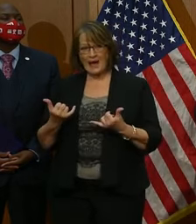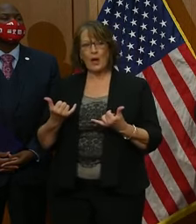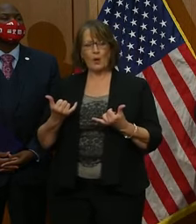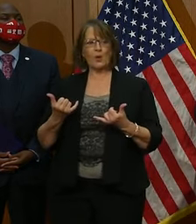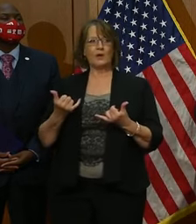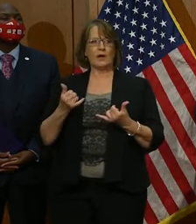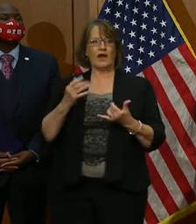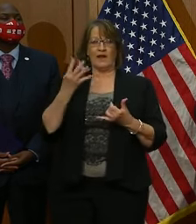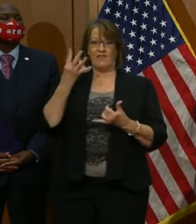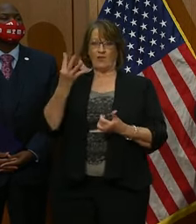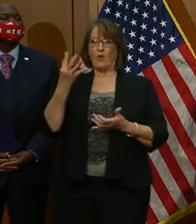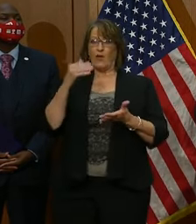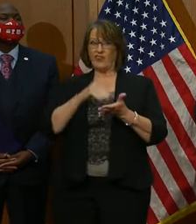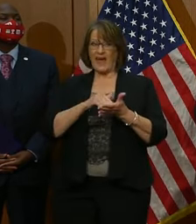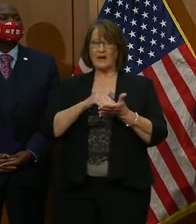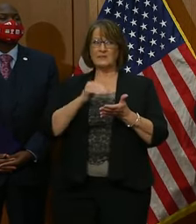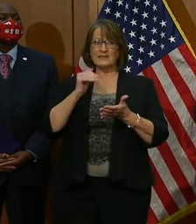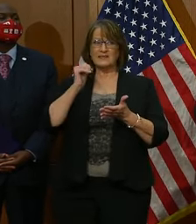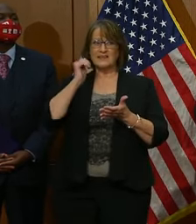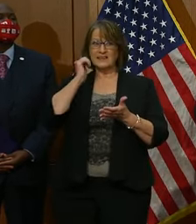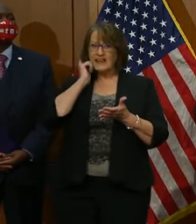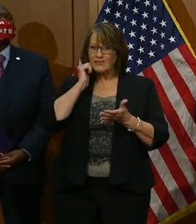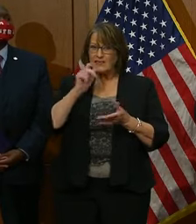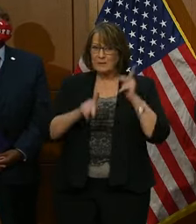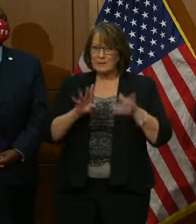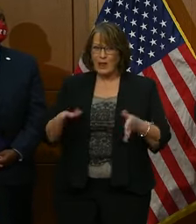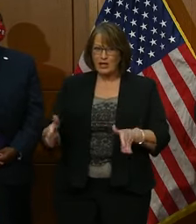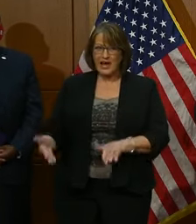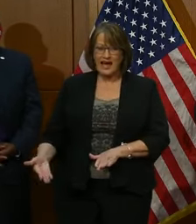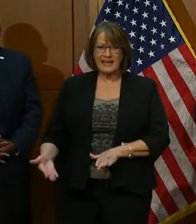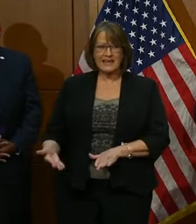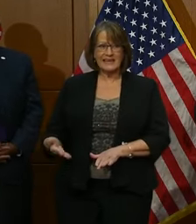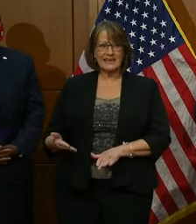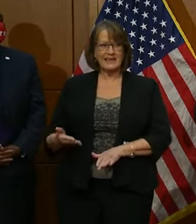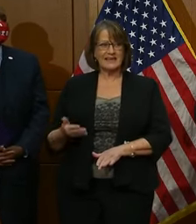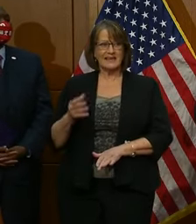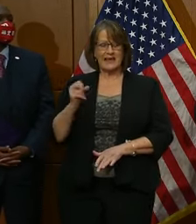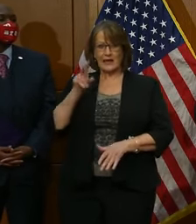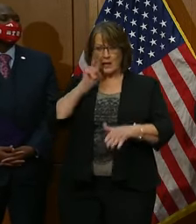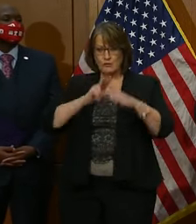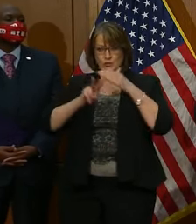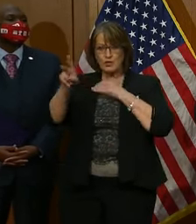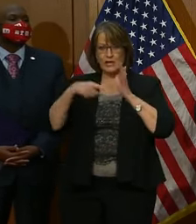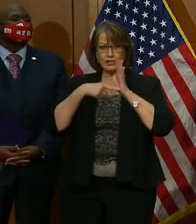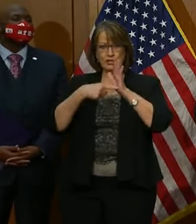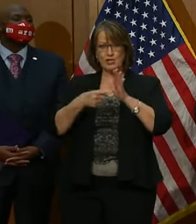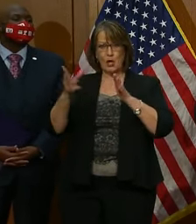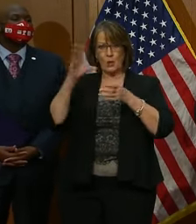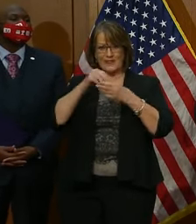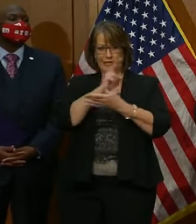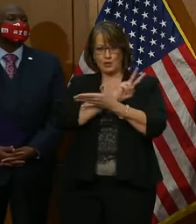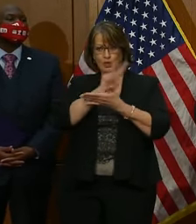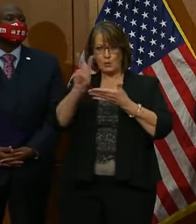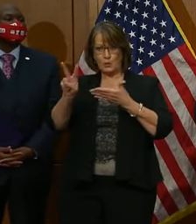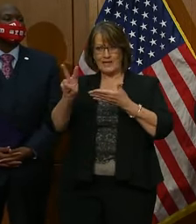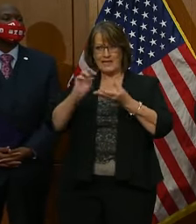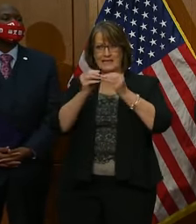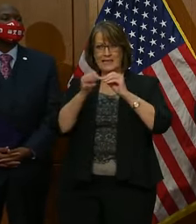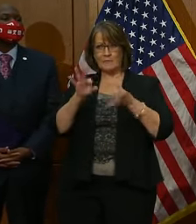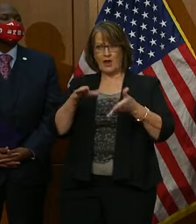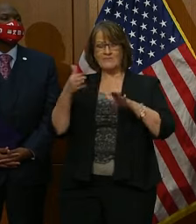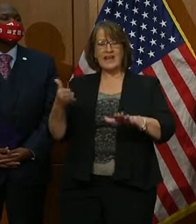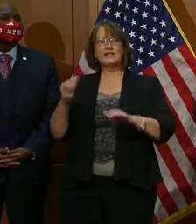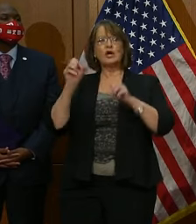4,300 additional lives a day. Projections show that in two weeks, the number of deaths could